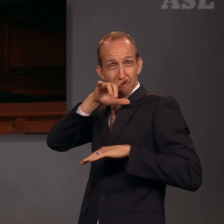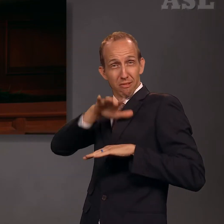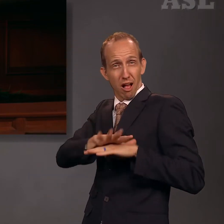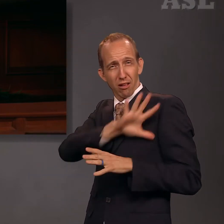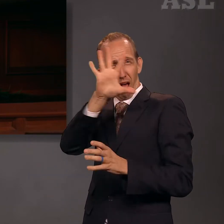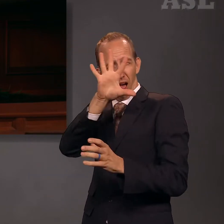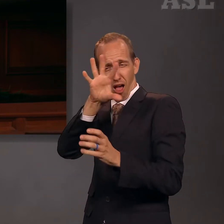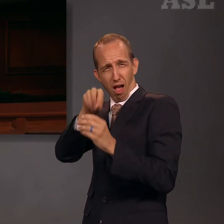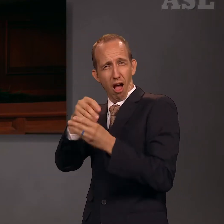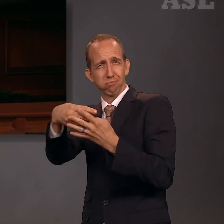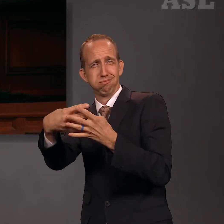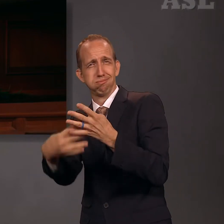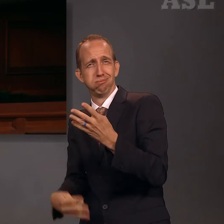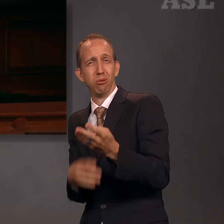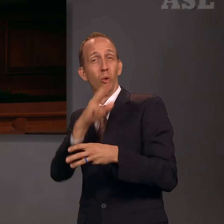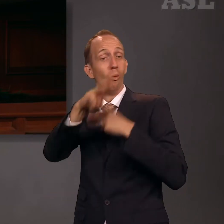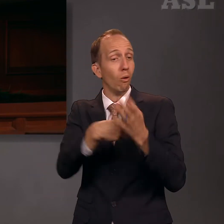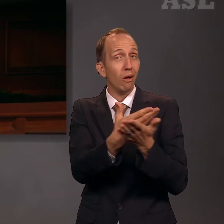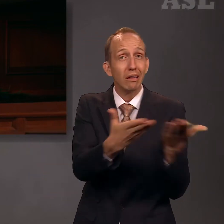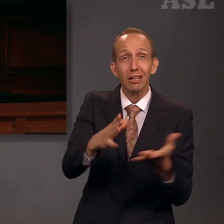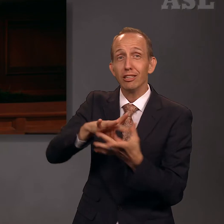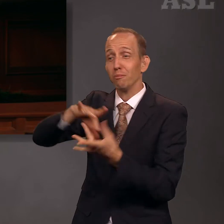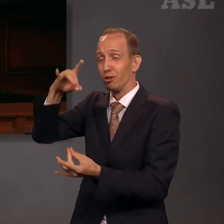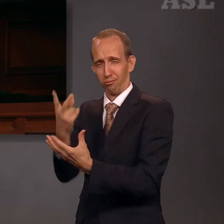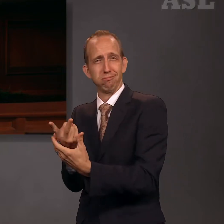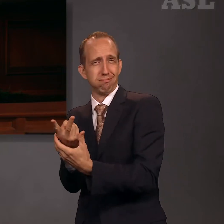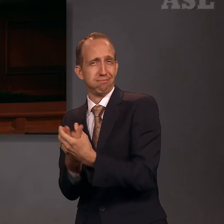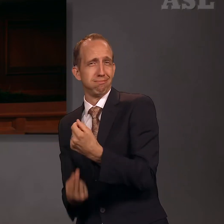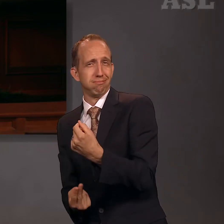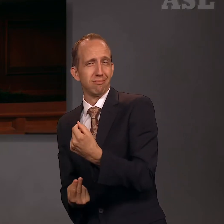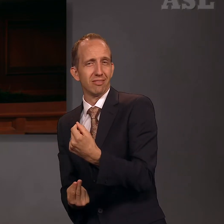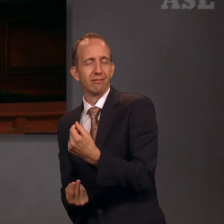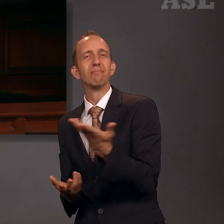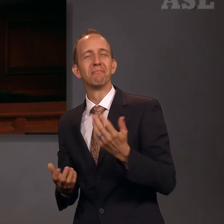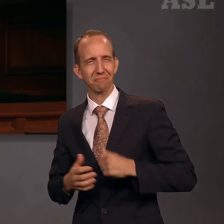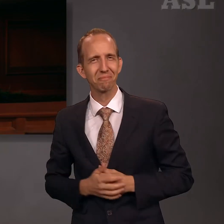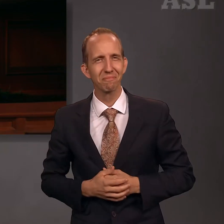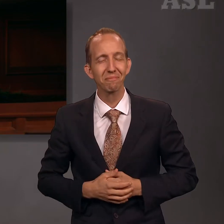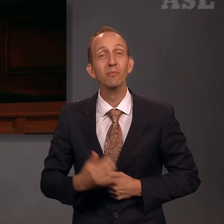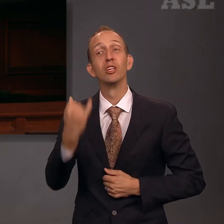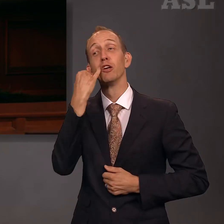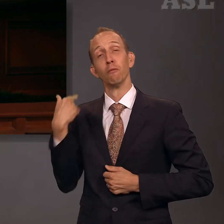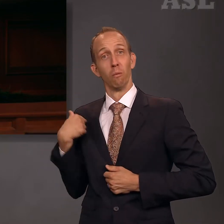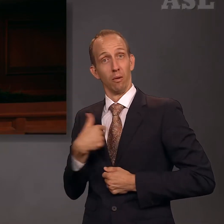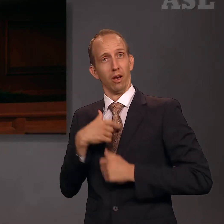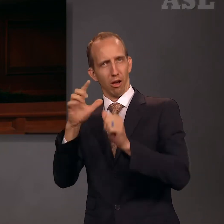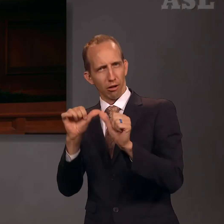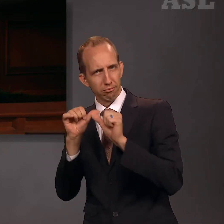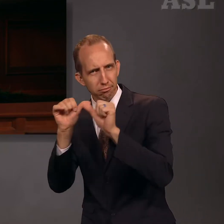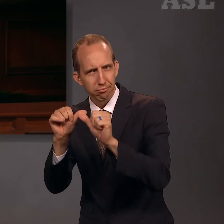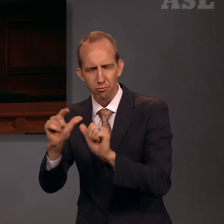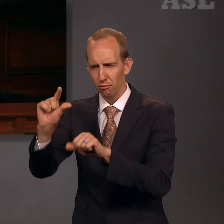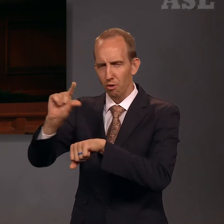both temporal and spiritual. As we live and obey the principles and ordinances of the gospel,